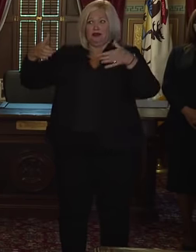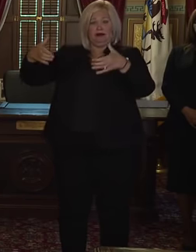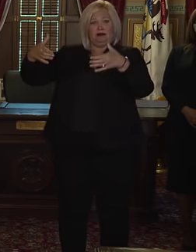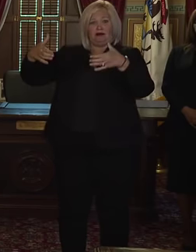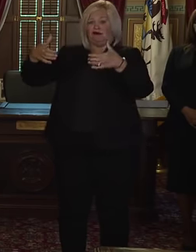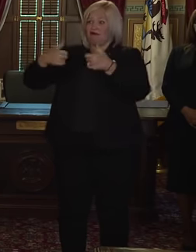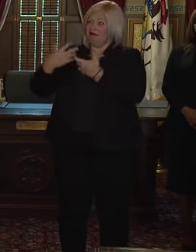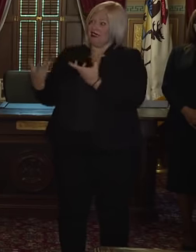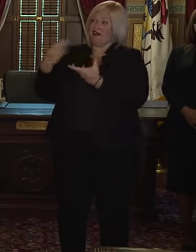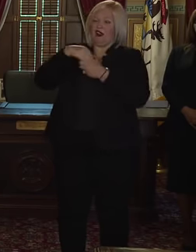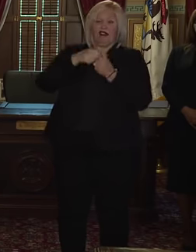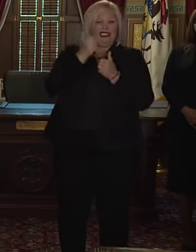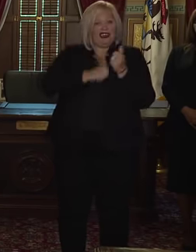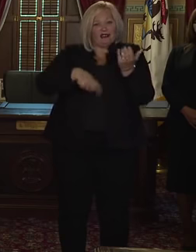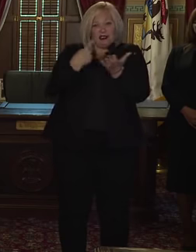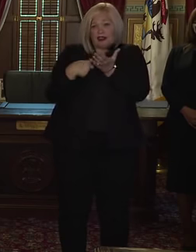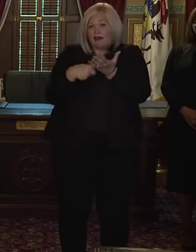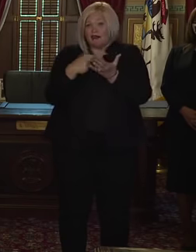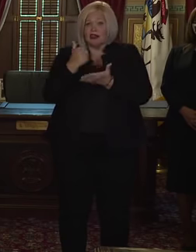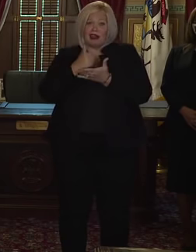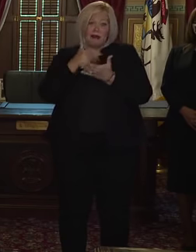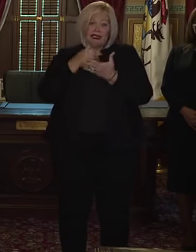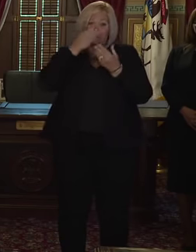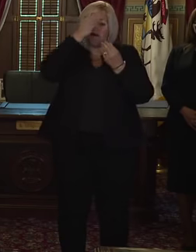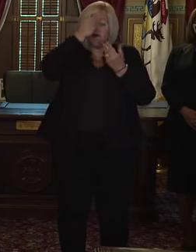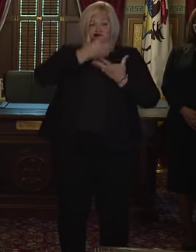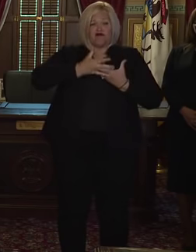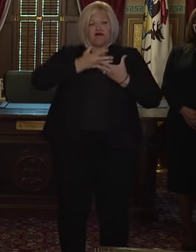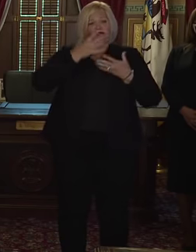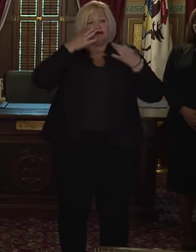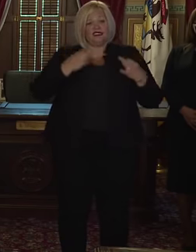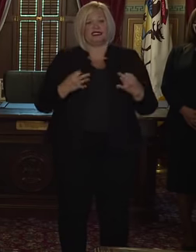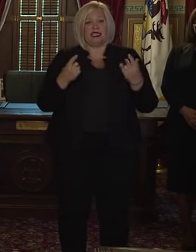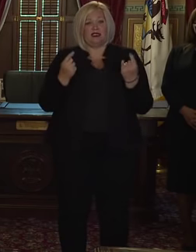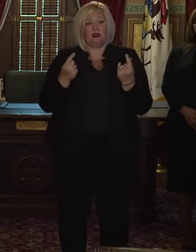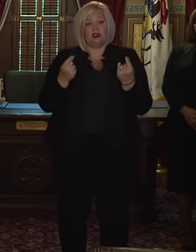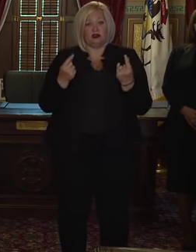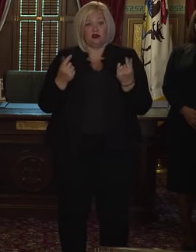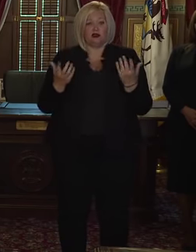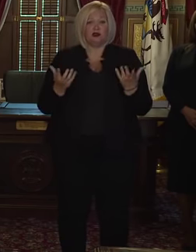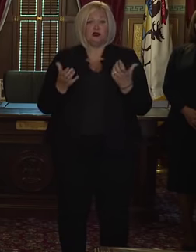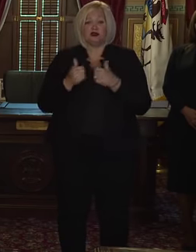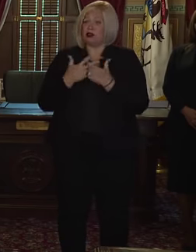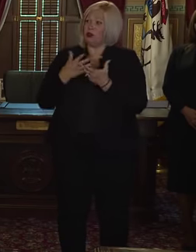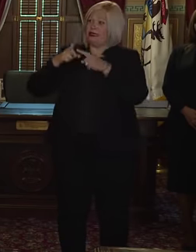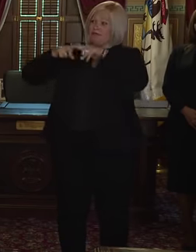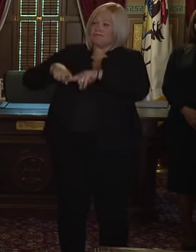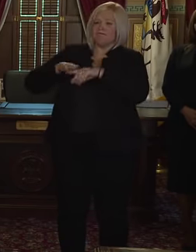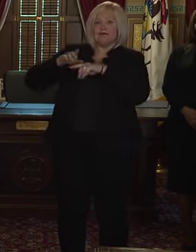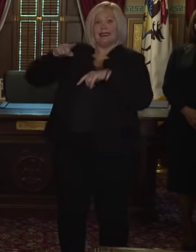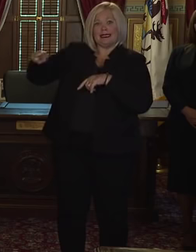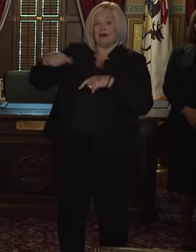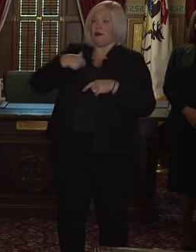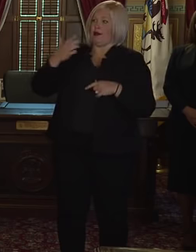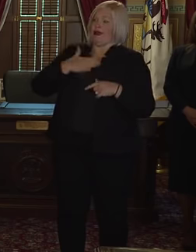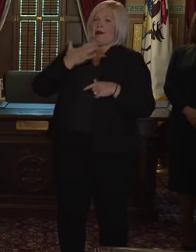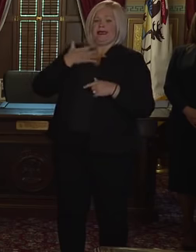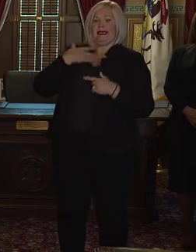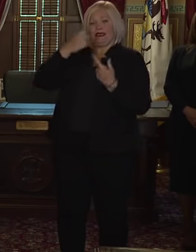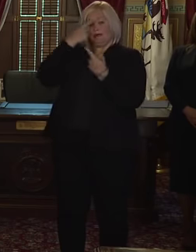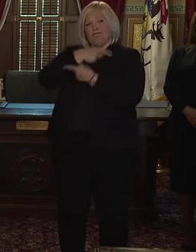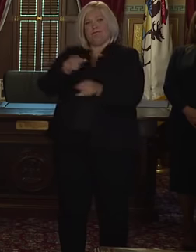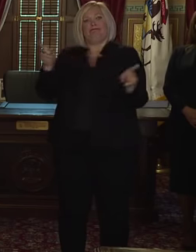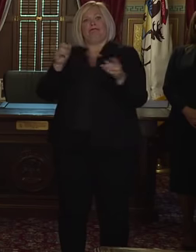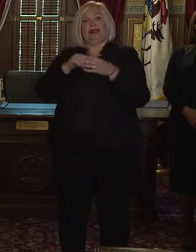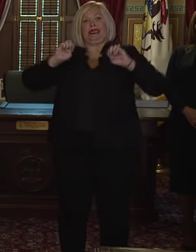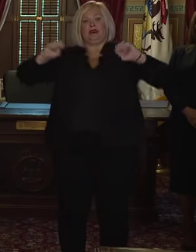every conversation and helped inform each decision that we've made. So we are aligned and I'm very pleased with the action they're taking and would anticipate